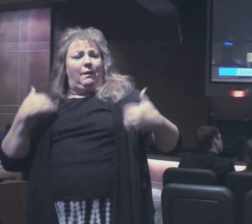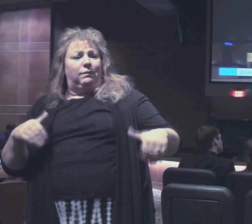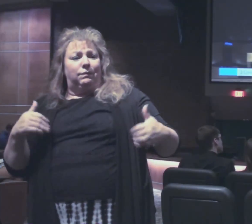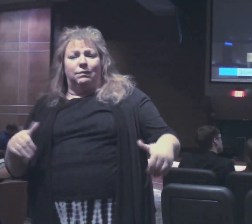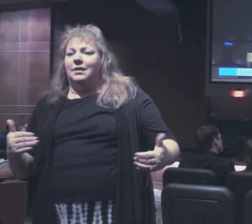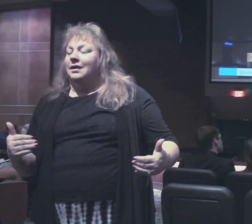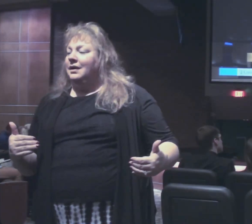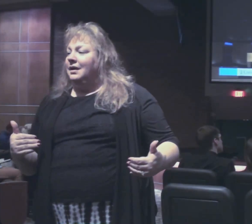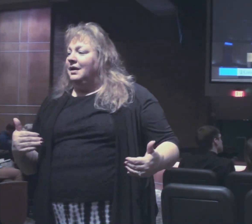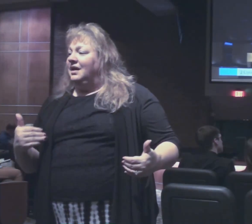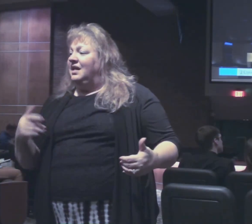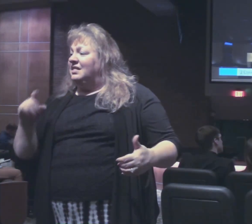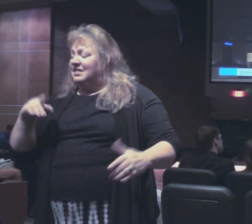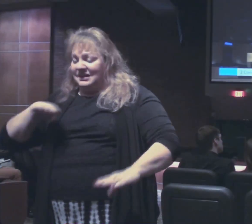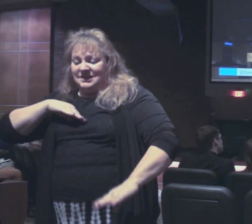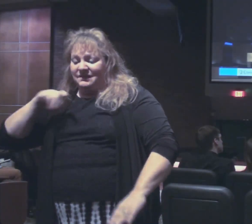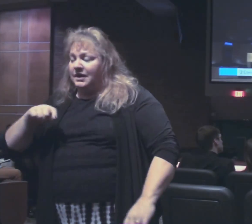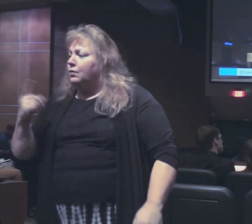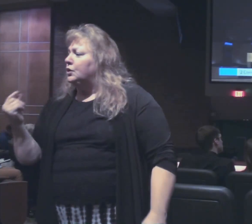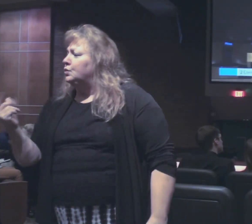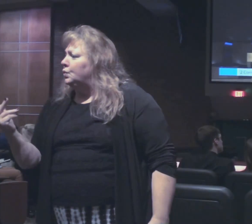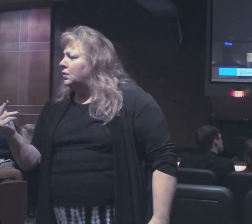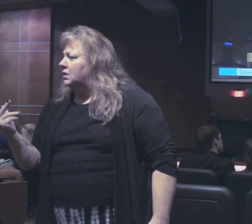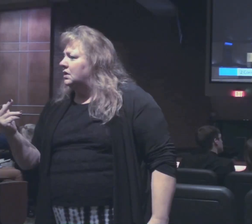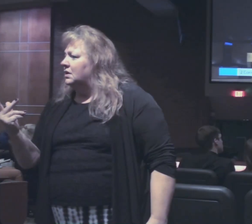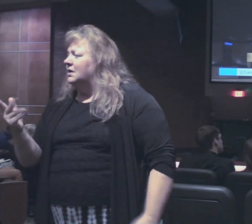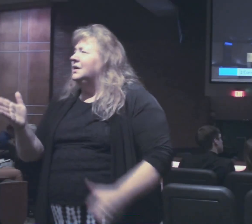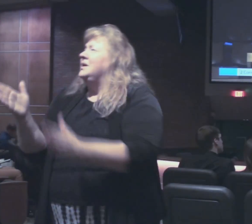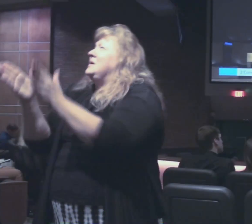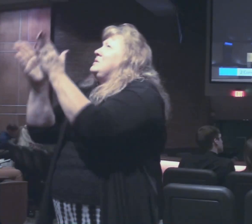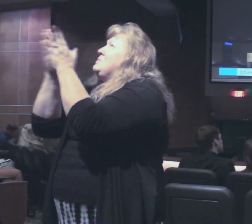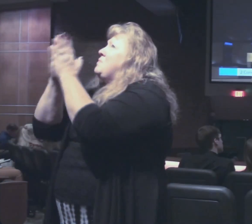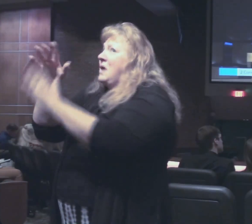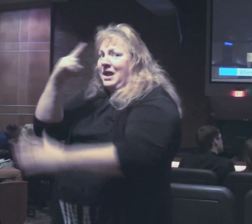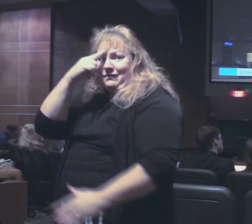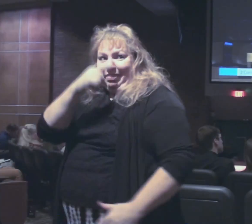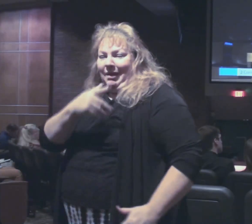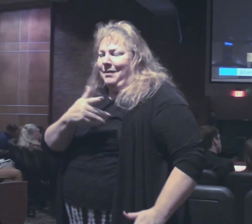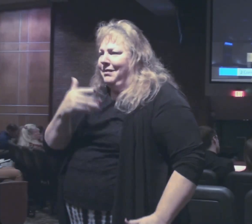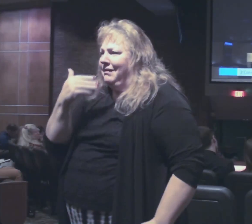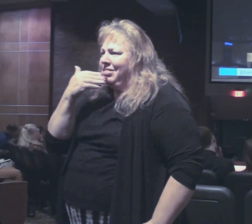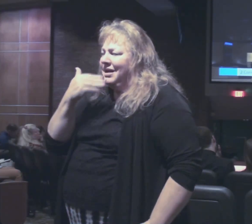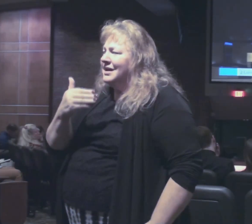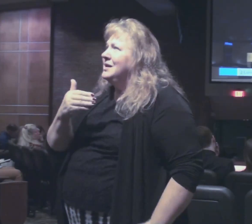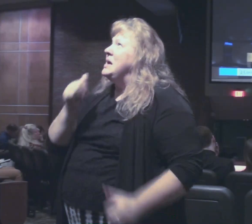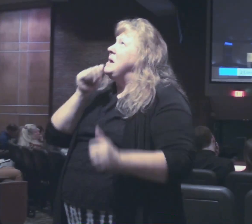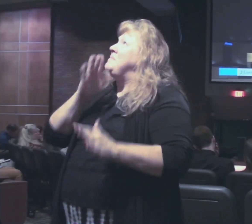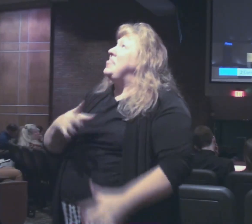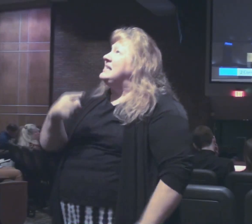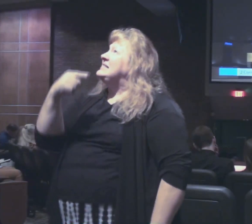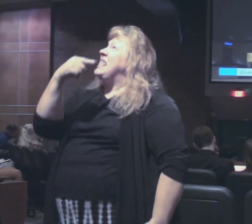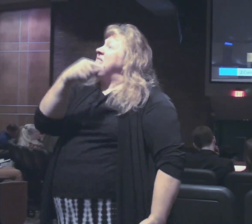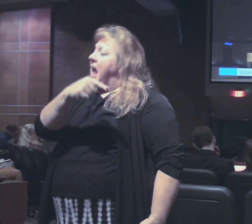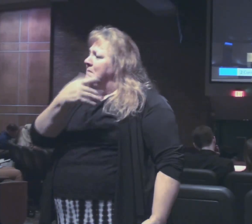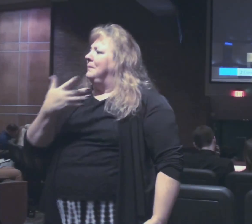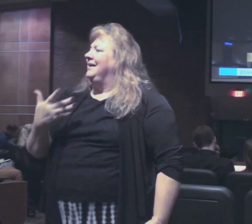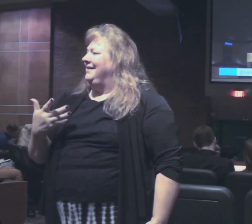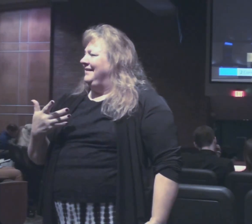meets need you end up praying for them Lord bless bless them